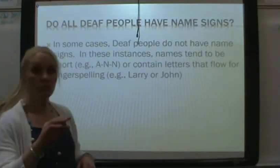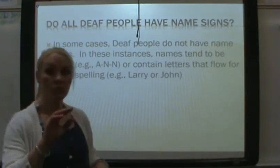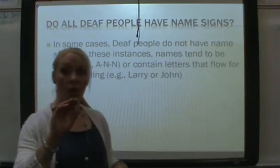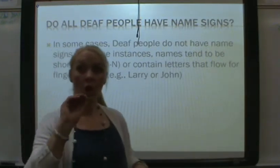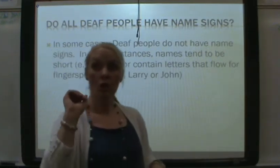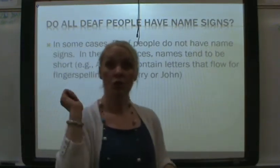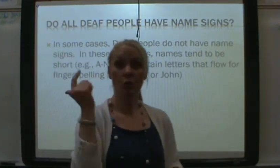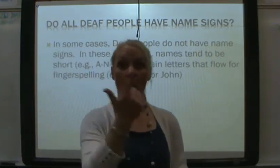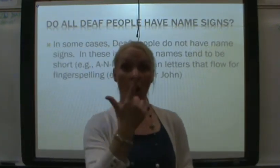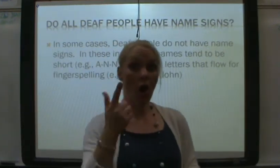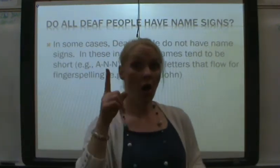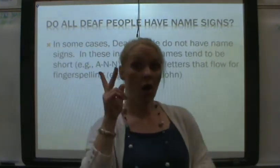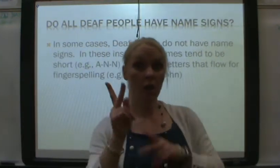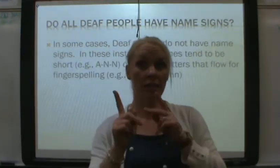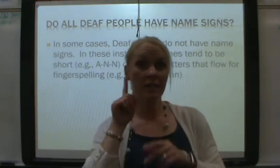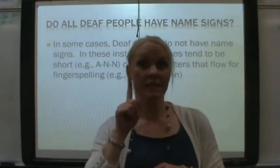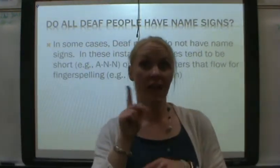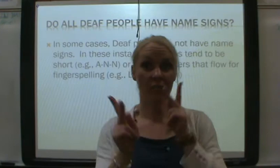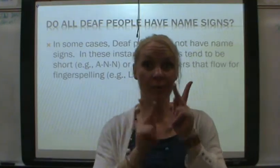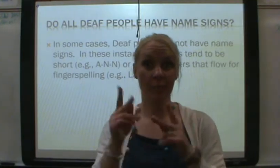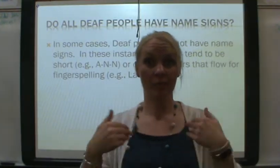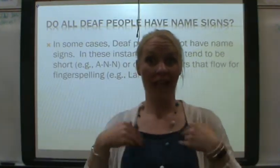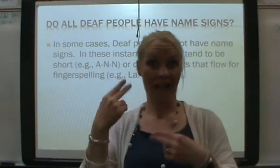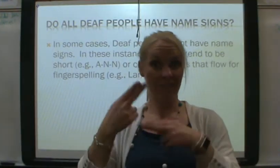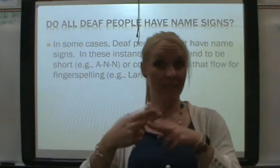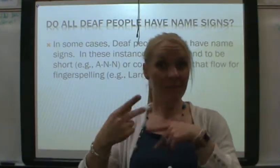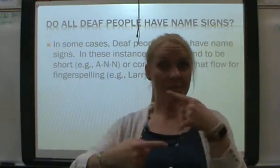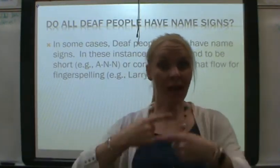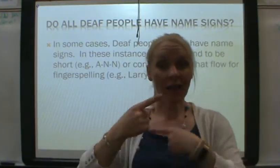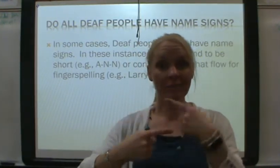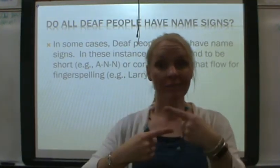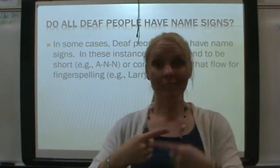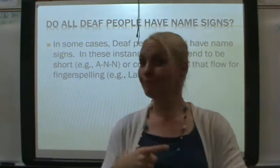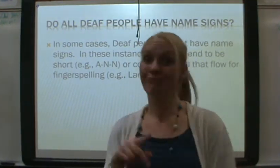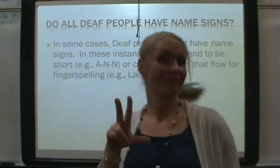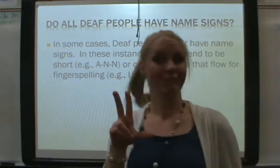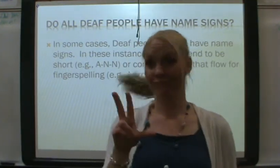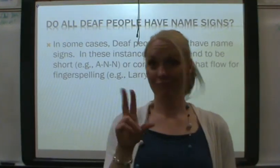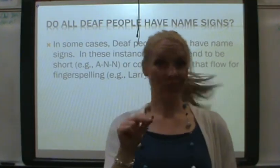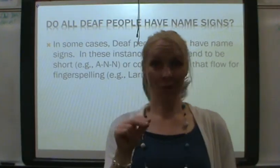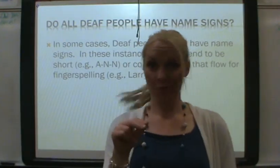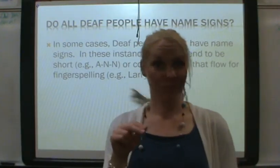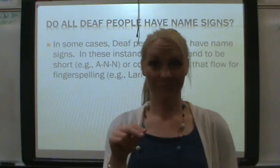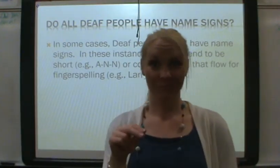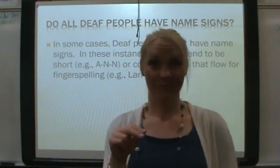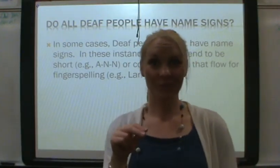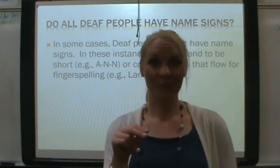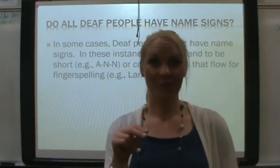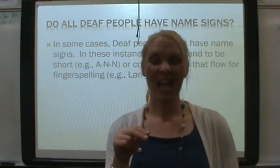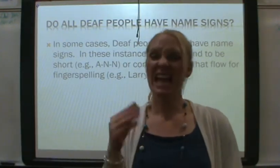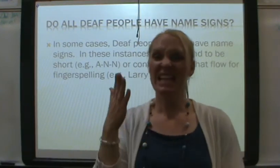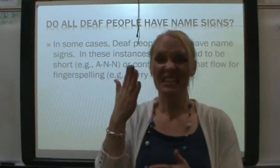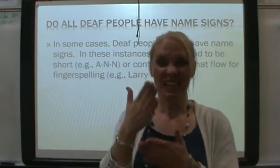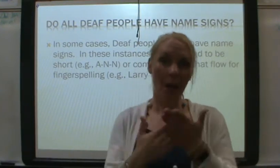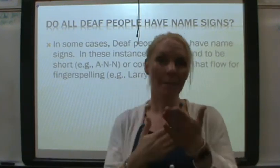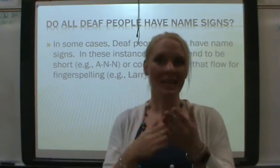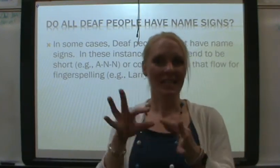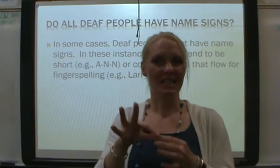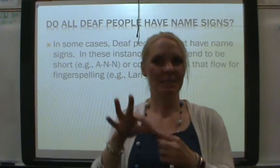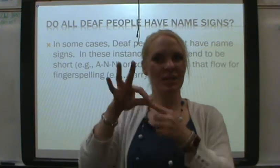Do all Deaf people have a name sign? No. No. Some, especially